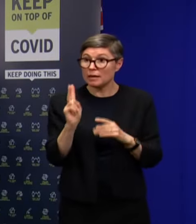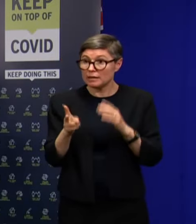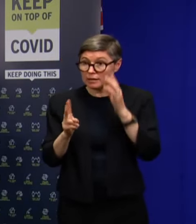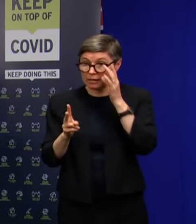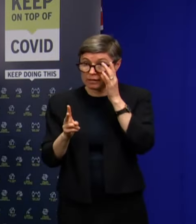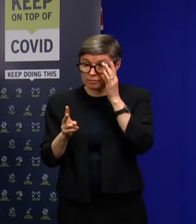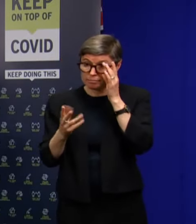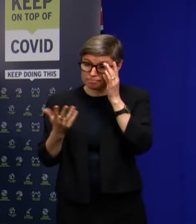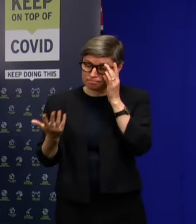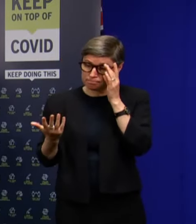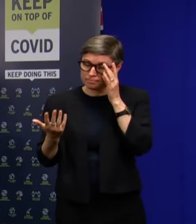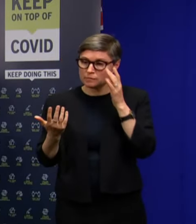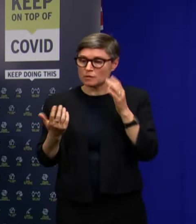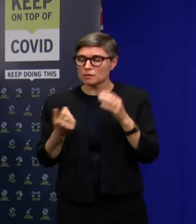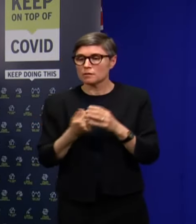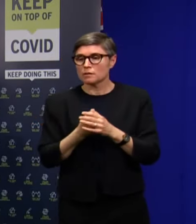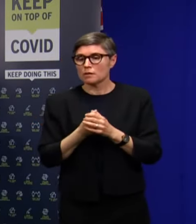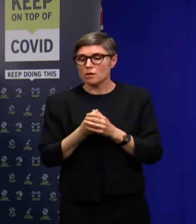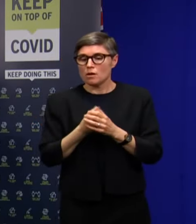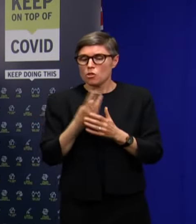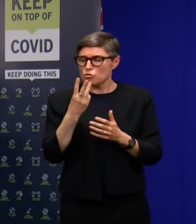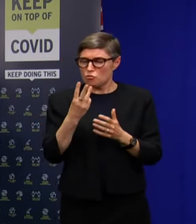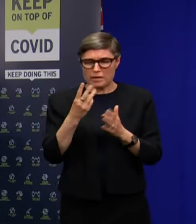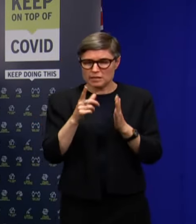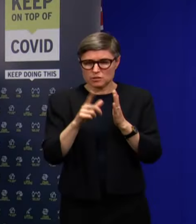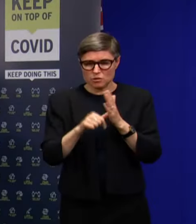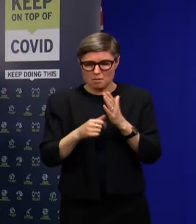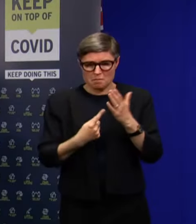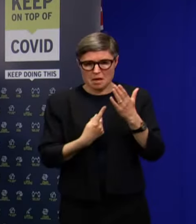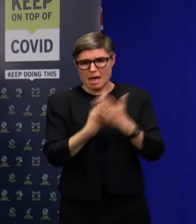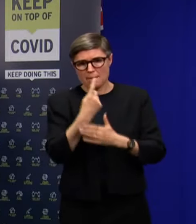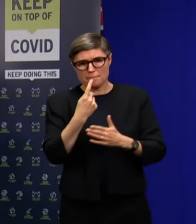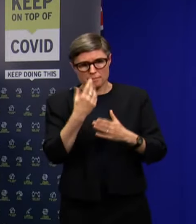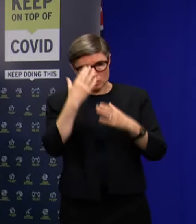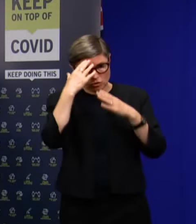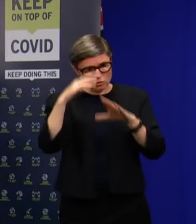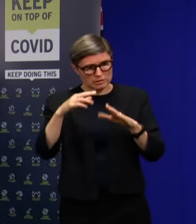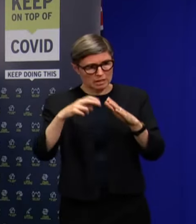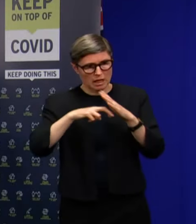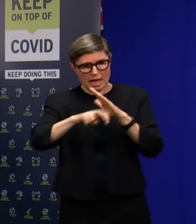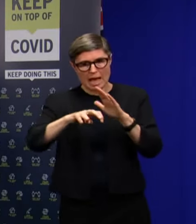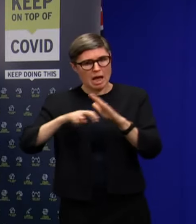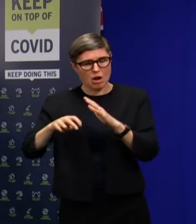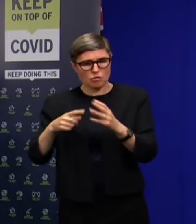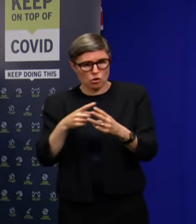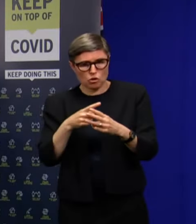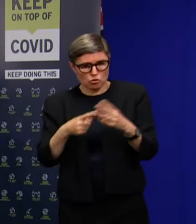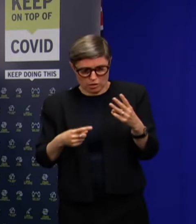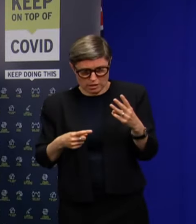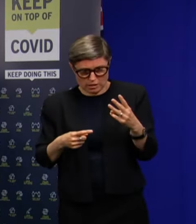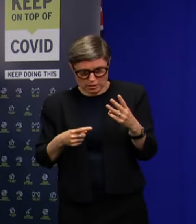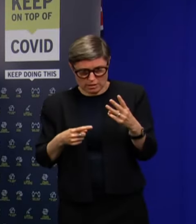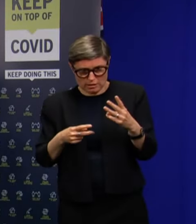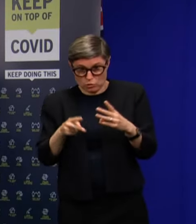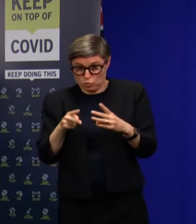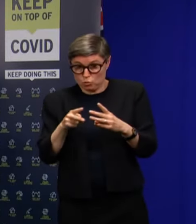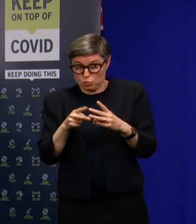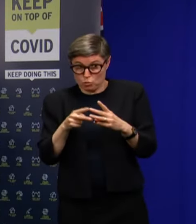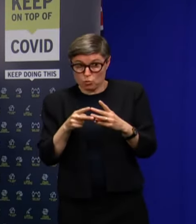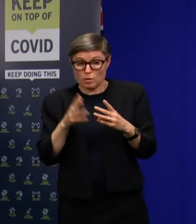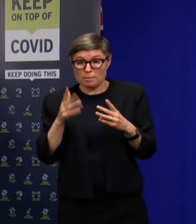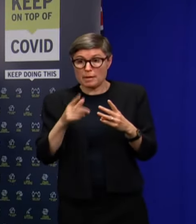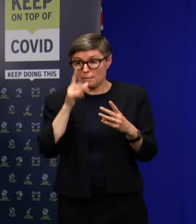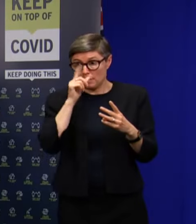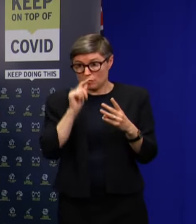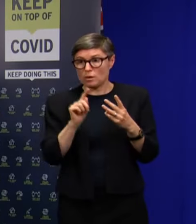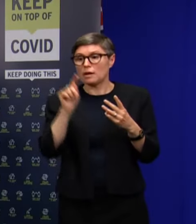whilst we've only had three occasions where hotel security has been breached, and again, only two where that breach enabled people